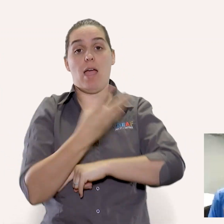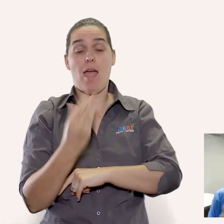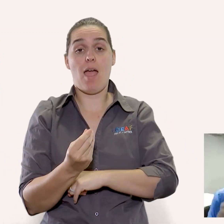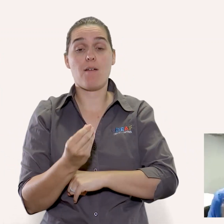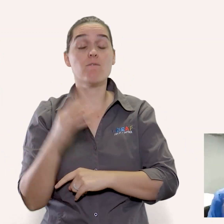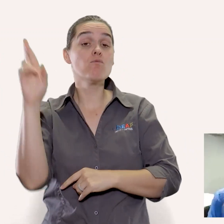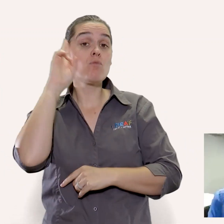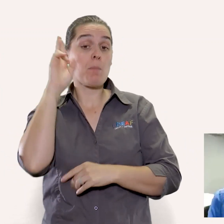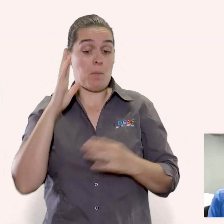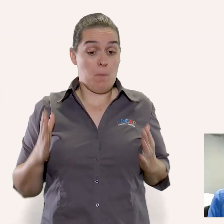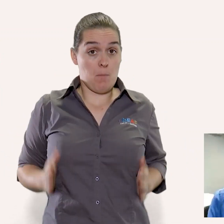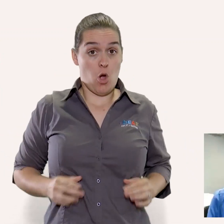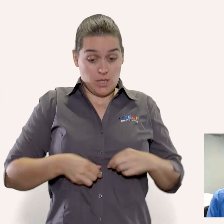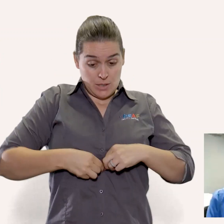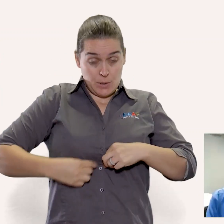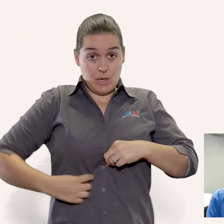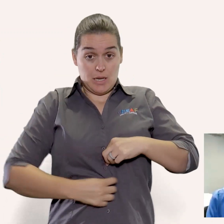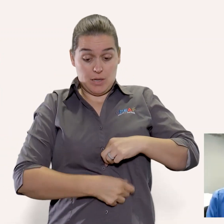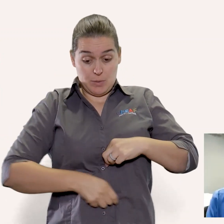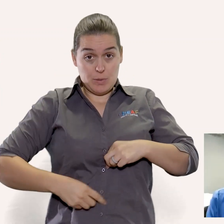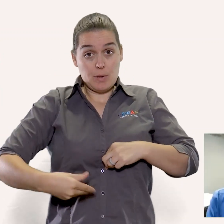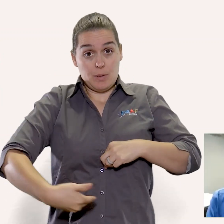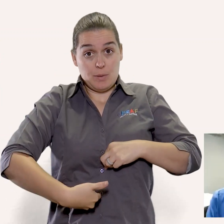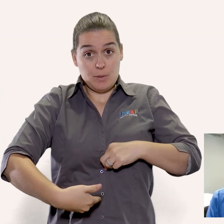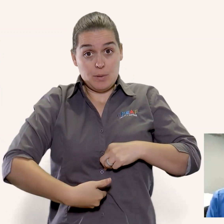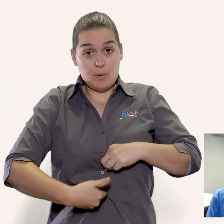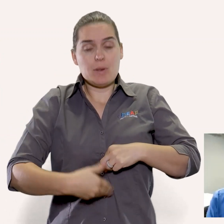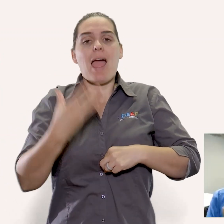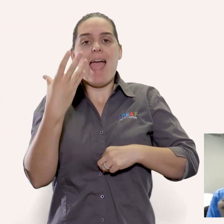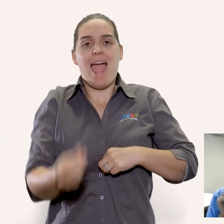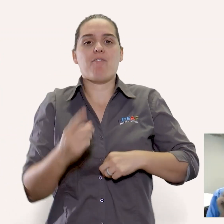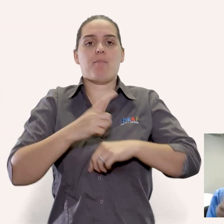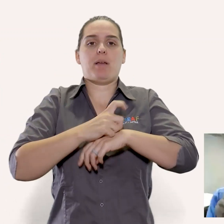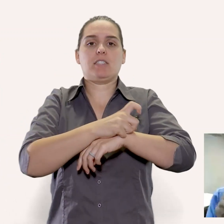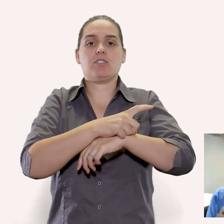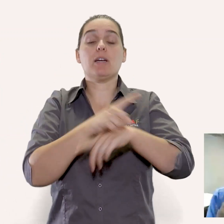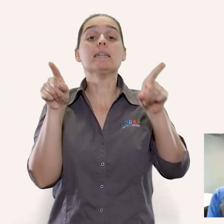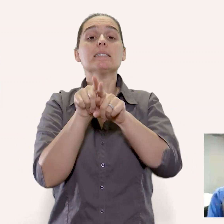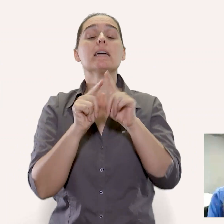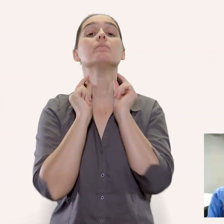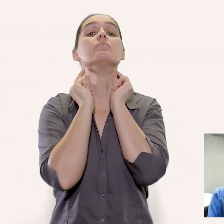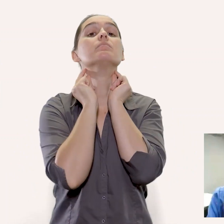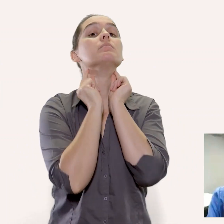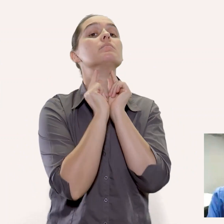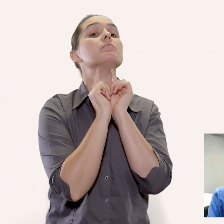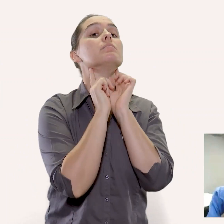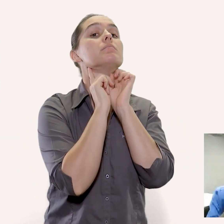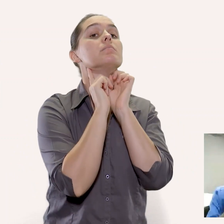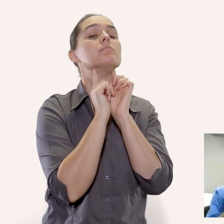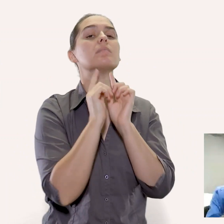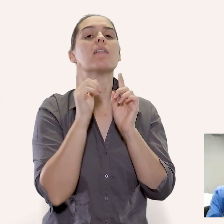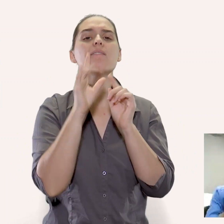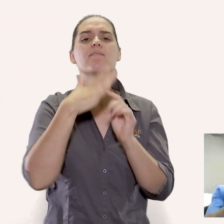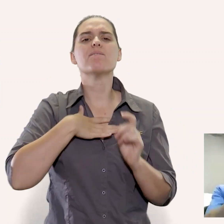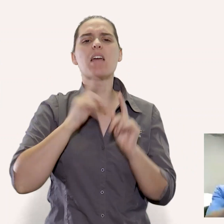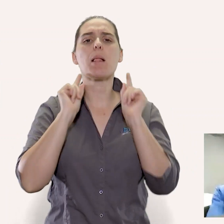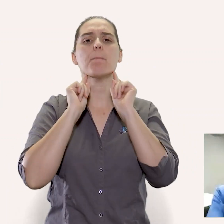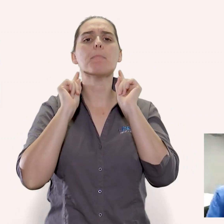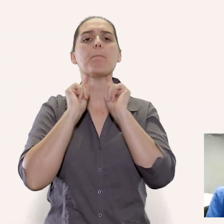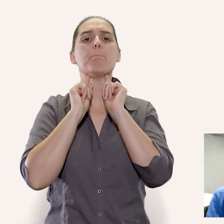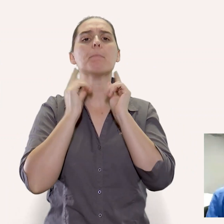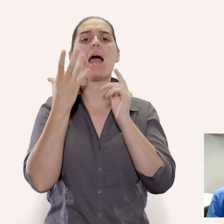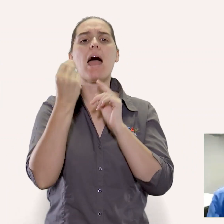very important because the glands that you have here under your mandible you've got the same type of immune organ